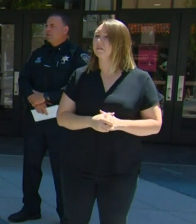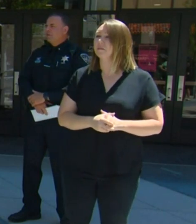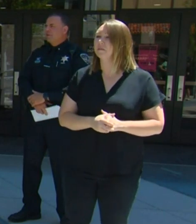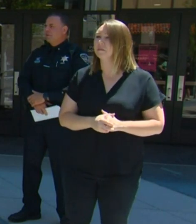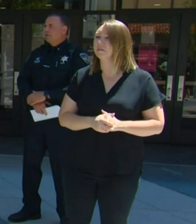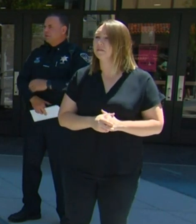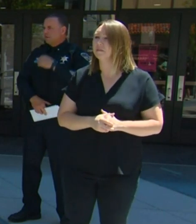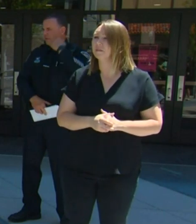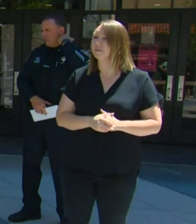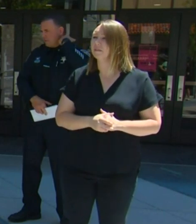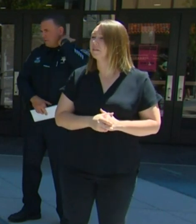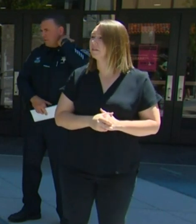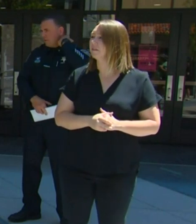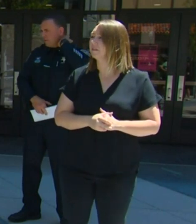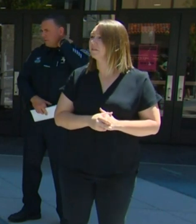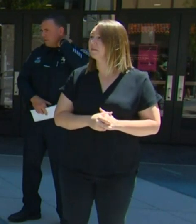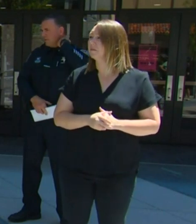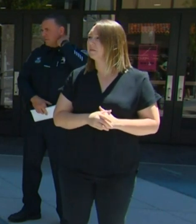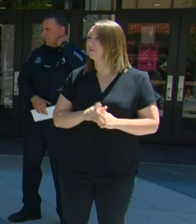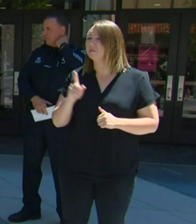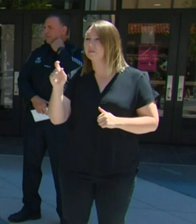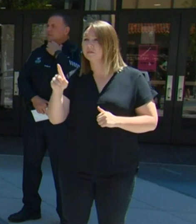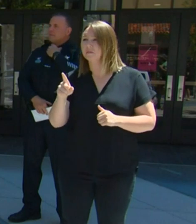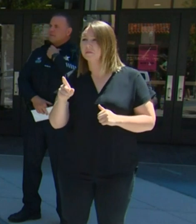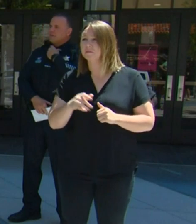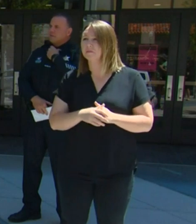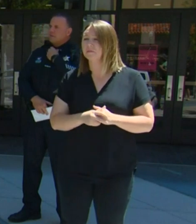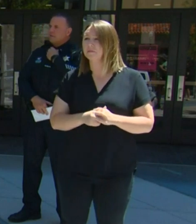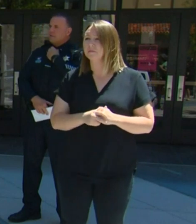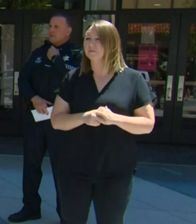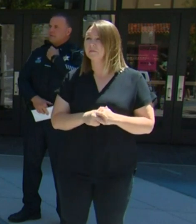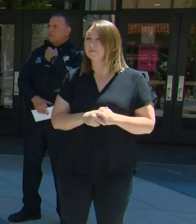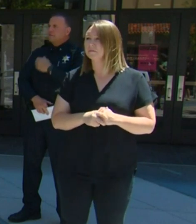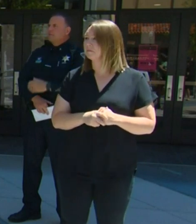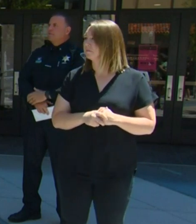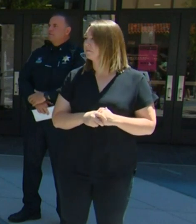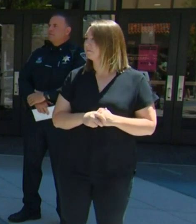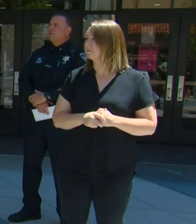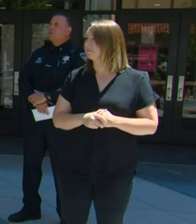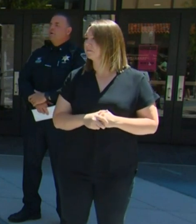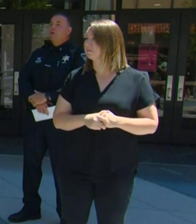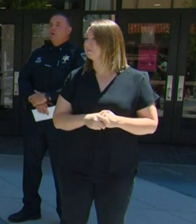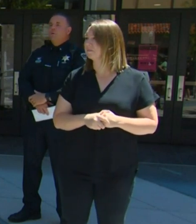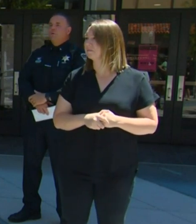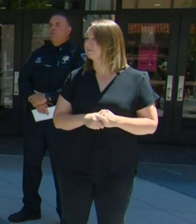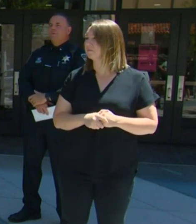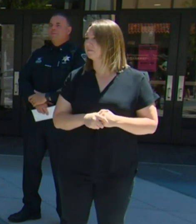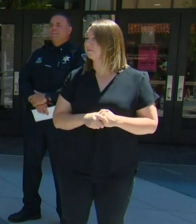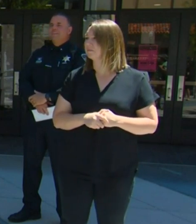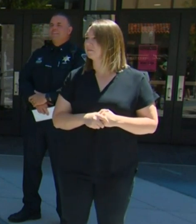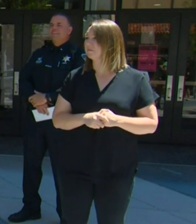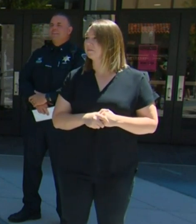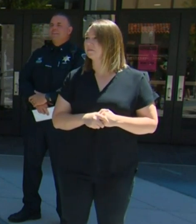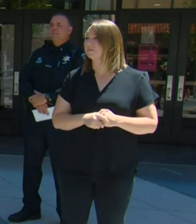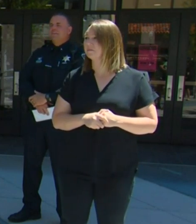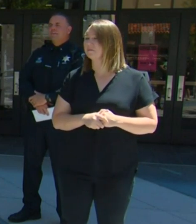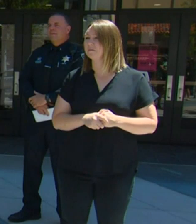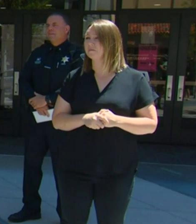Pardon me? I'm not sure. Oh, are you with the media? She doesn't have a question, okay? What's your question, ma'am?